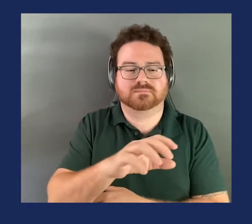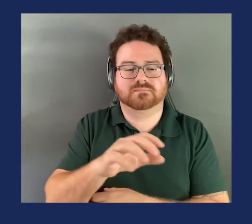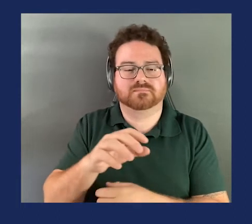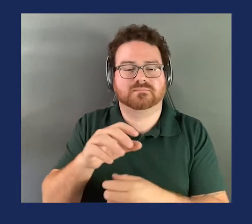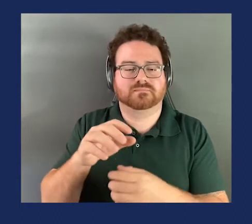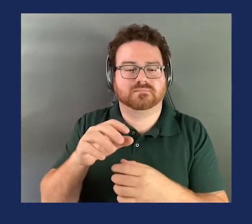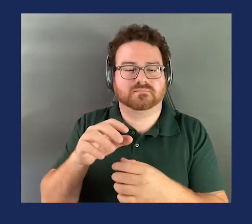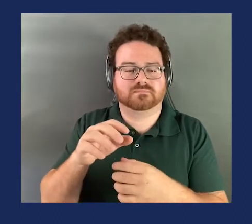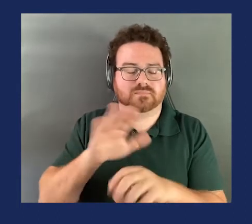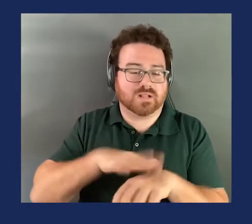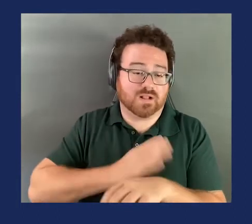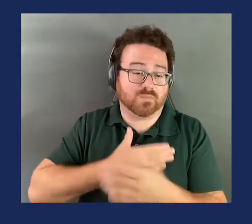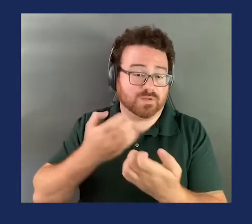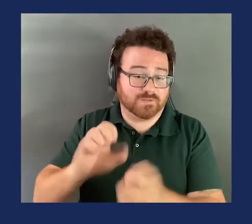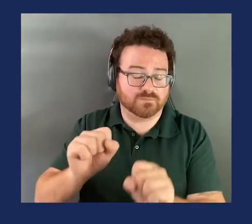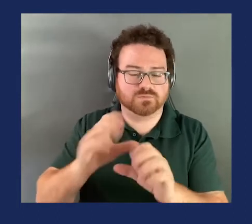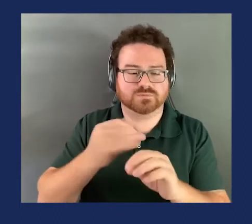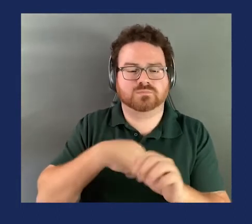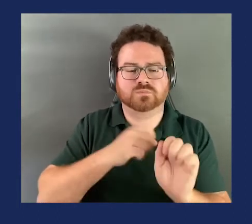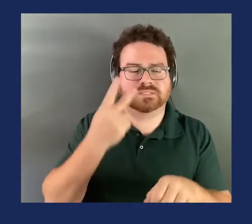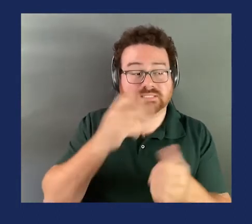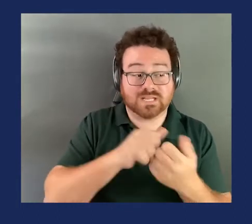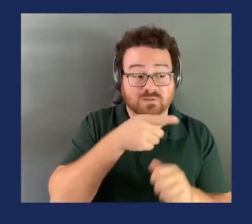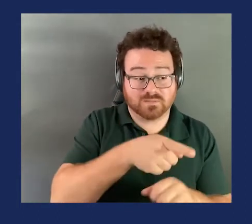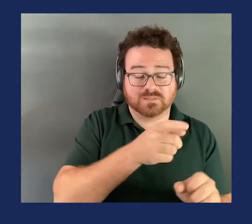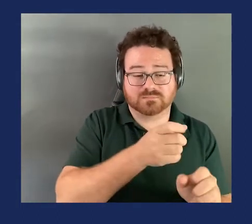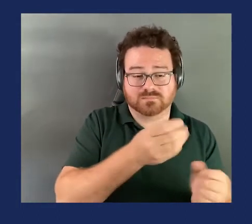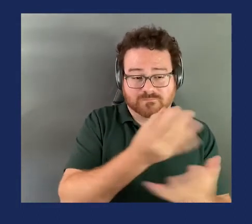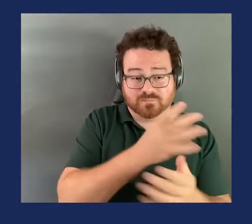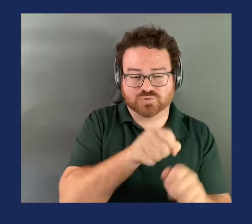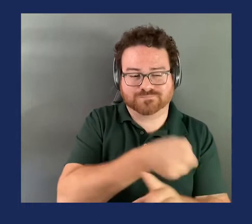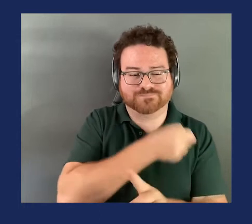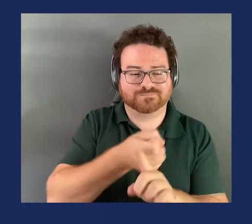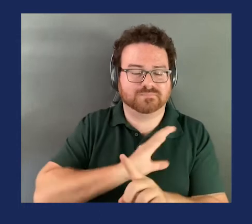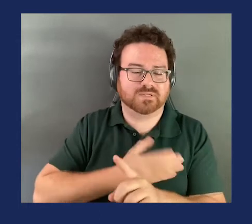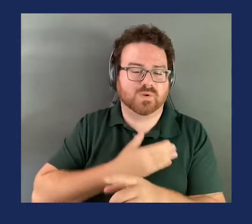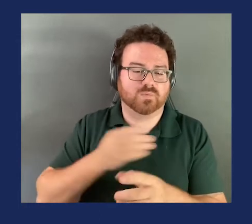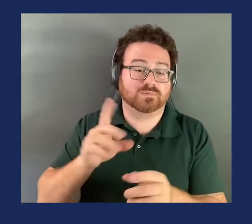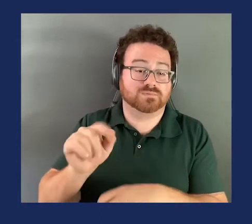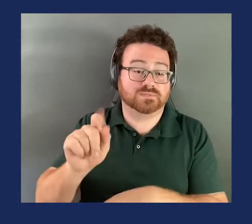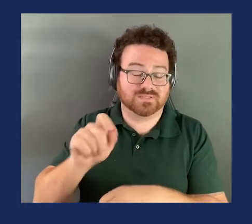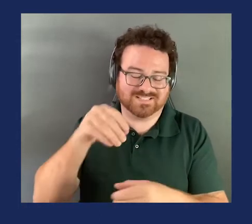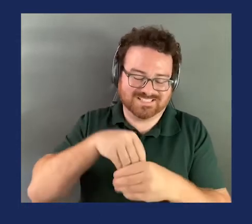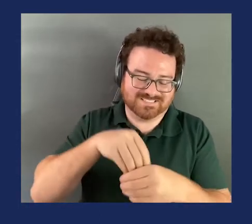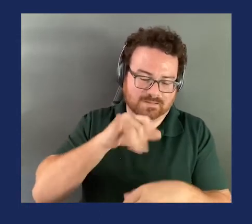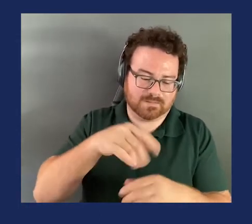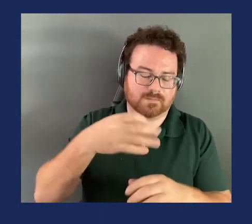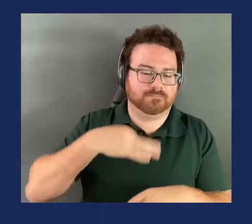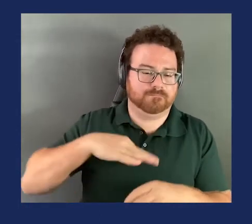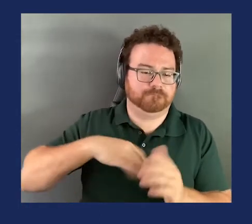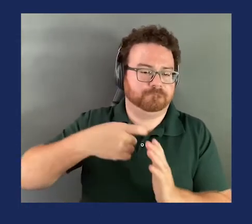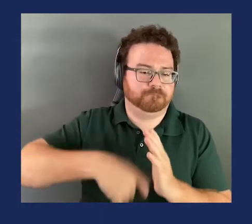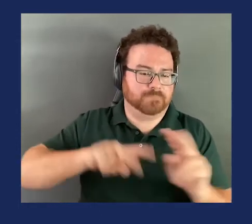and how we might account for the larger number of incidents in our data inside that cost analysis. The second point on that